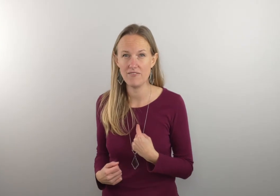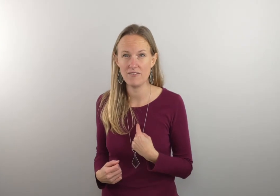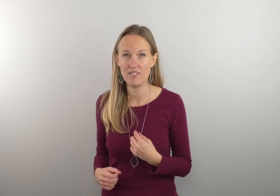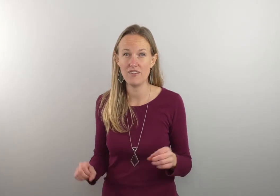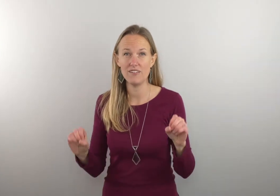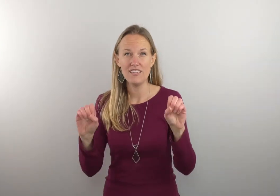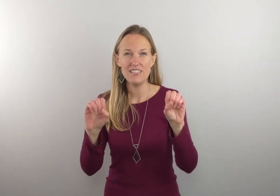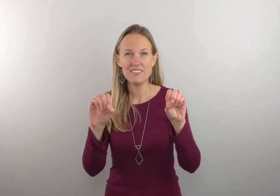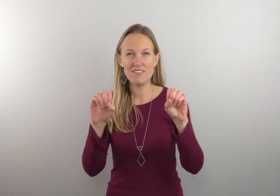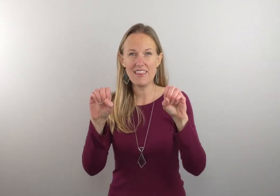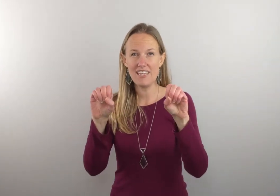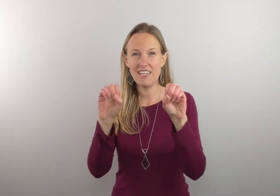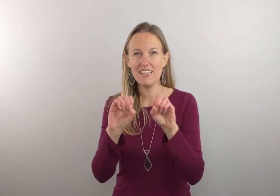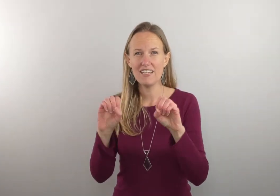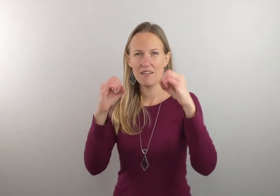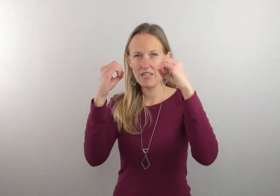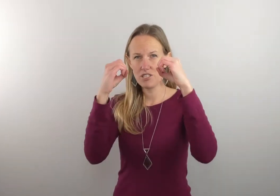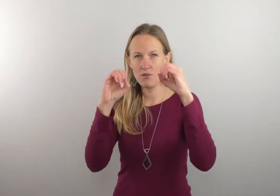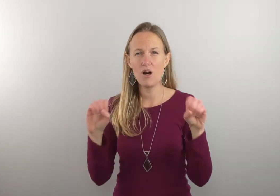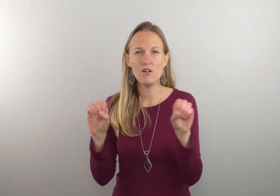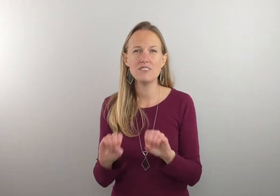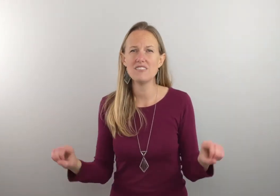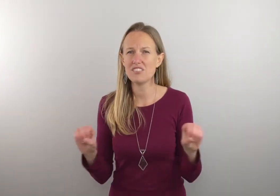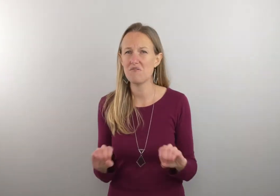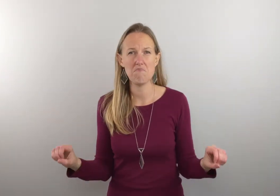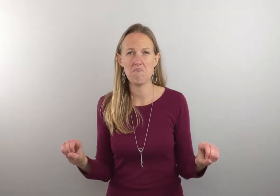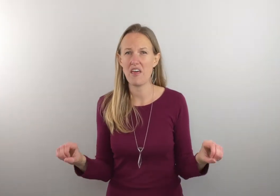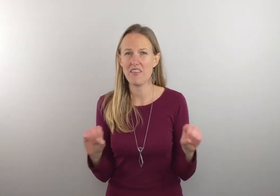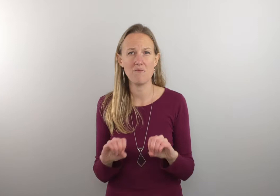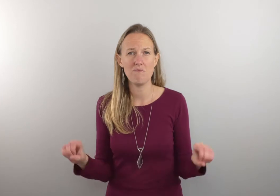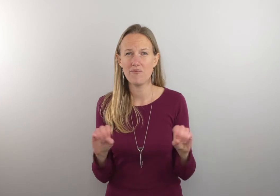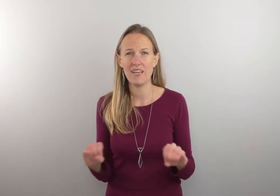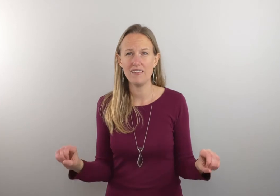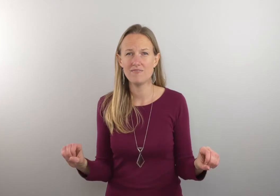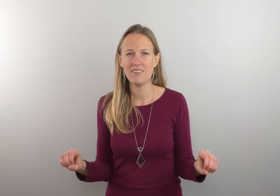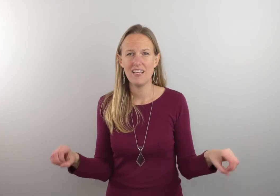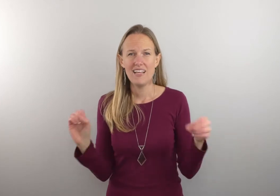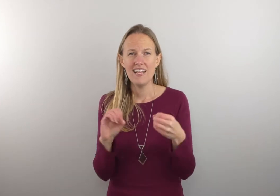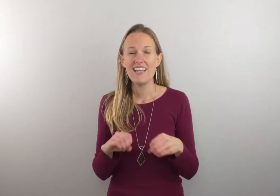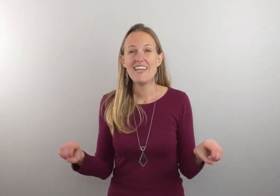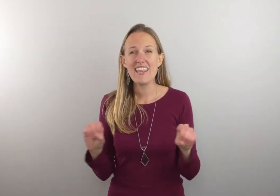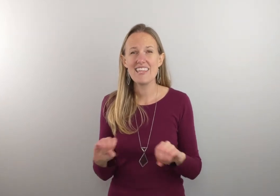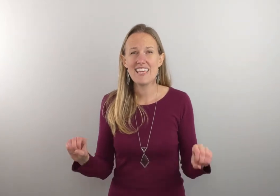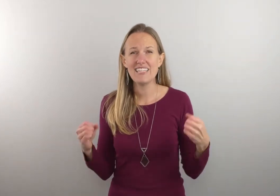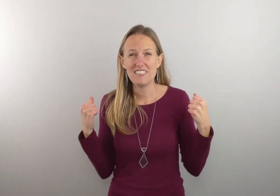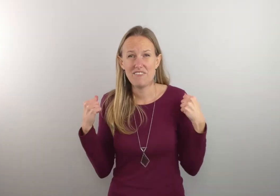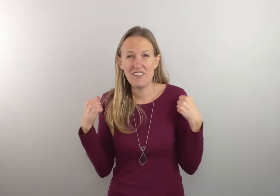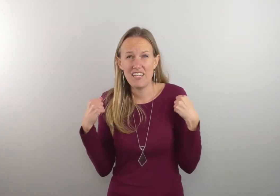with you so nothing kind of make two O's and just go nothing okay nothing to fear